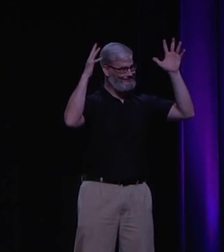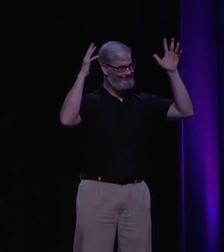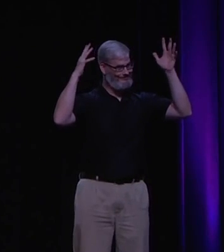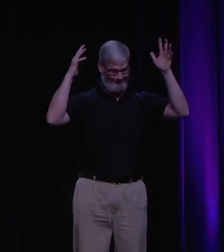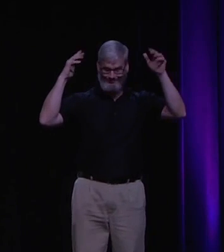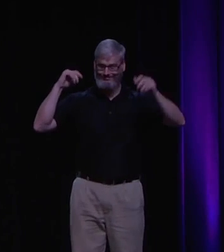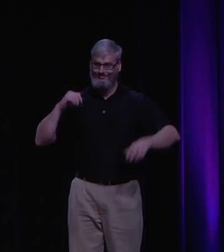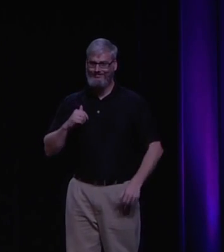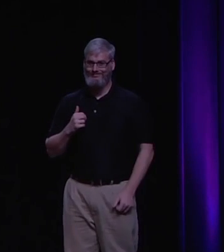Okay, we'll applaud for that.